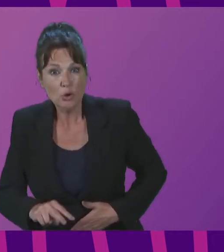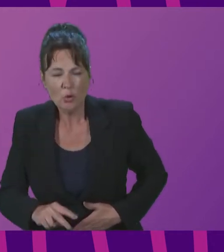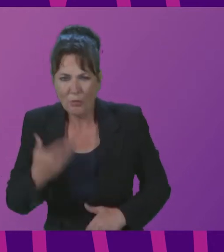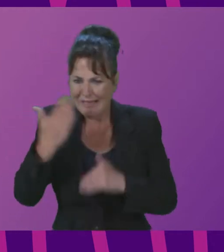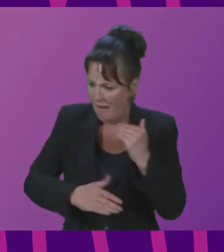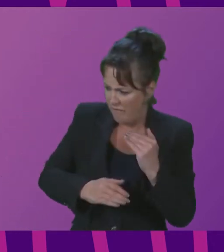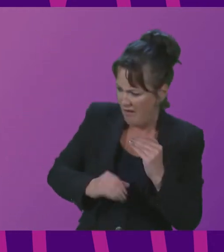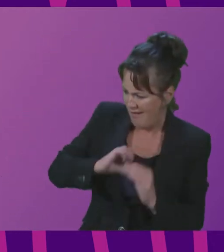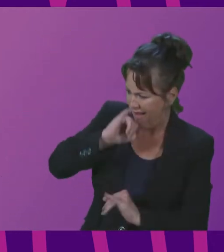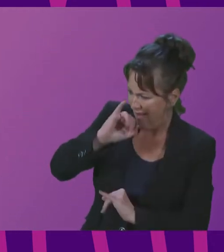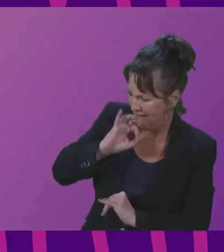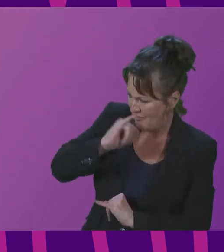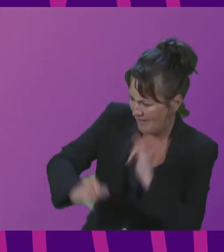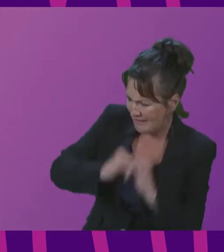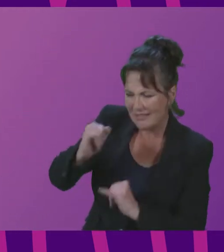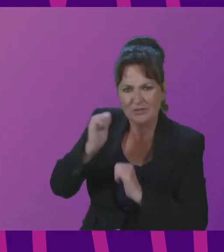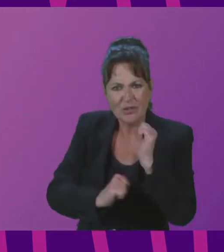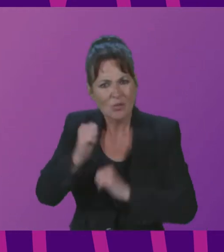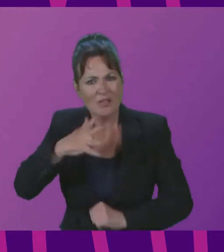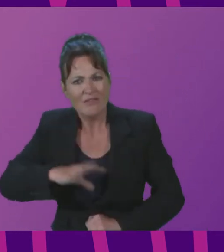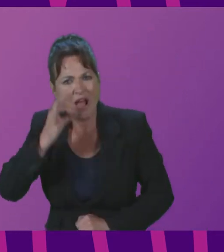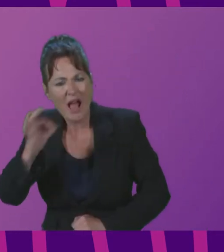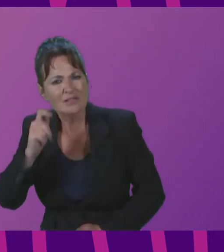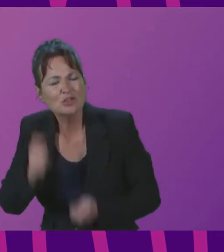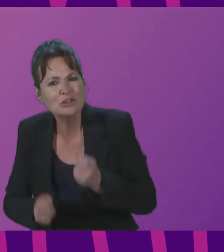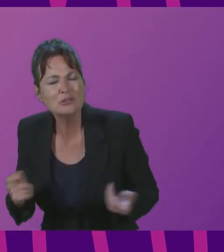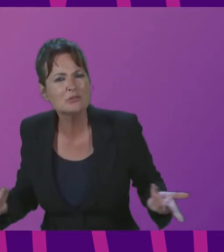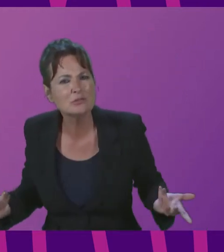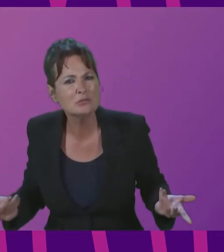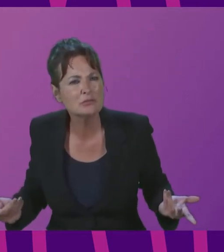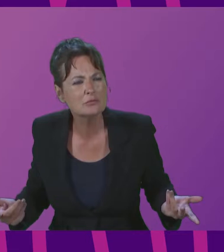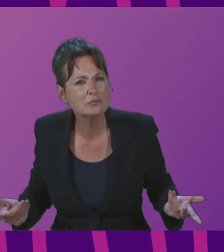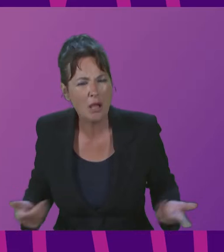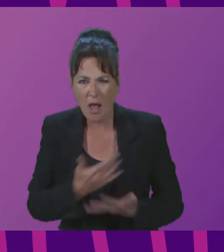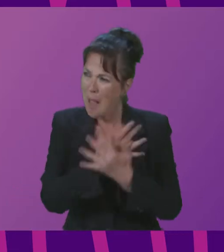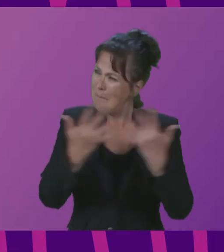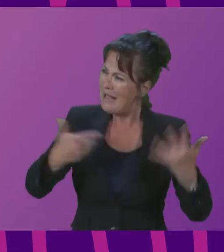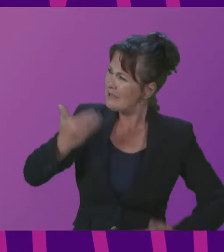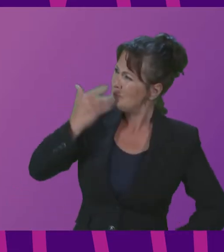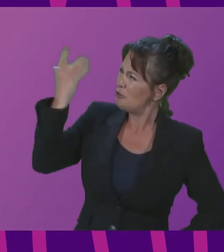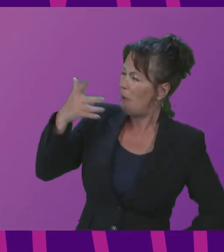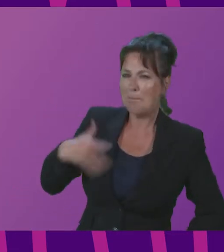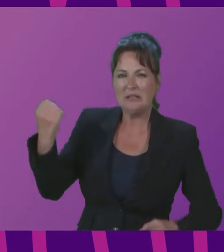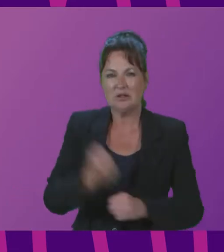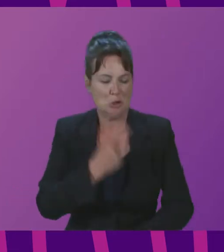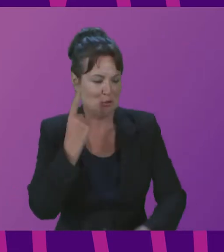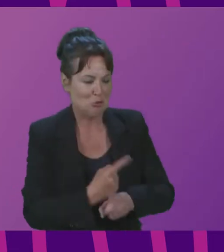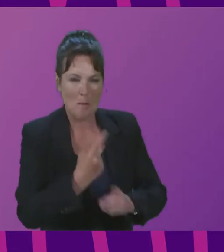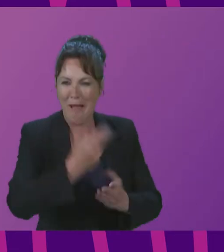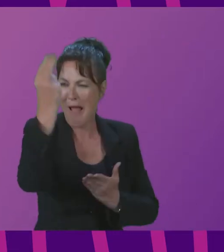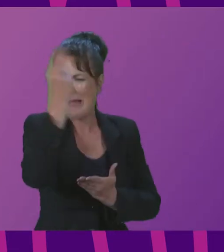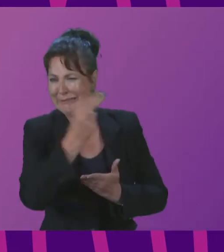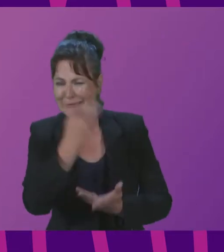structure real change is not comparable I mean how many speeches have I done talking about artistic hope